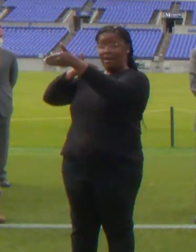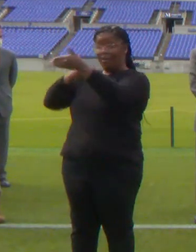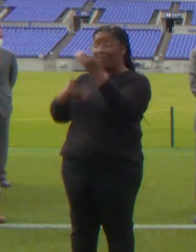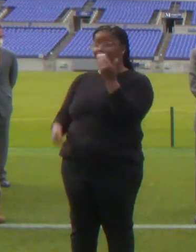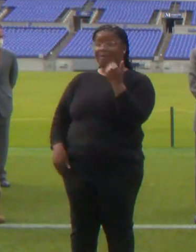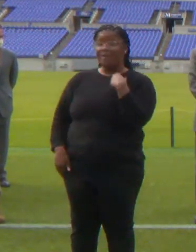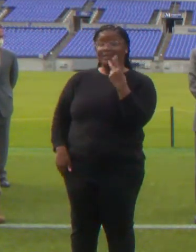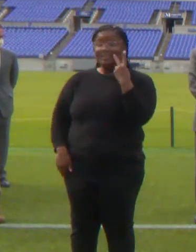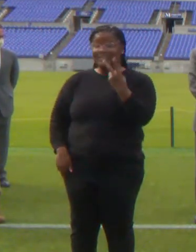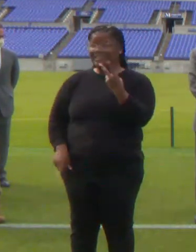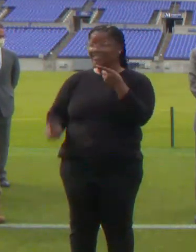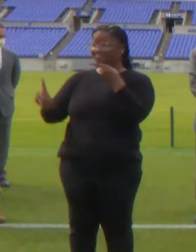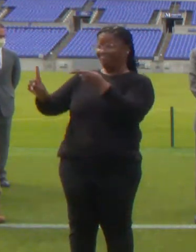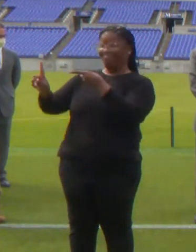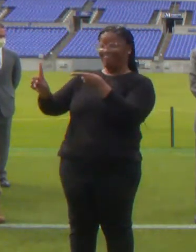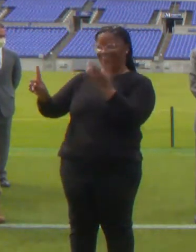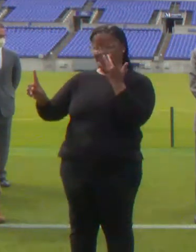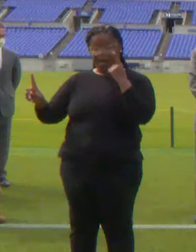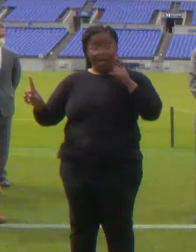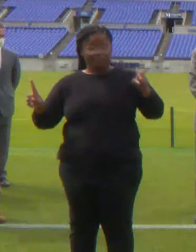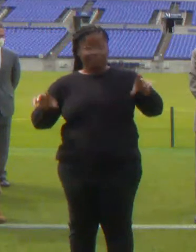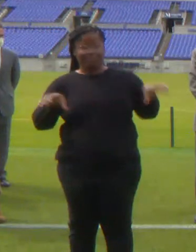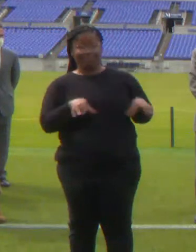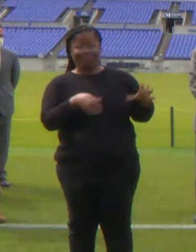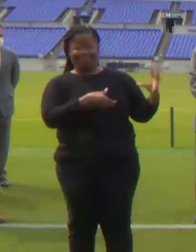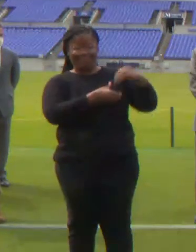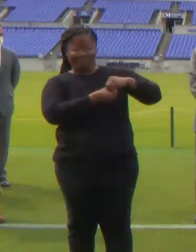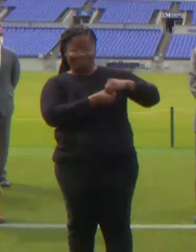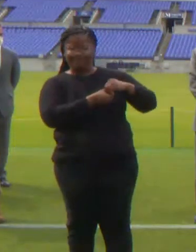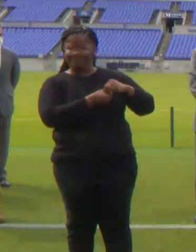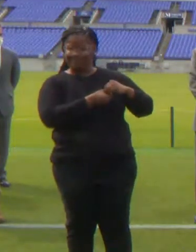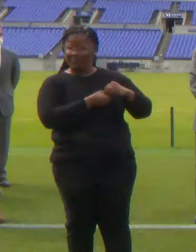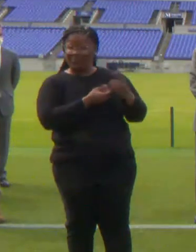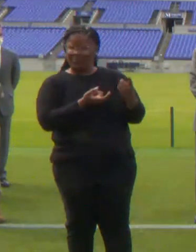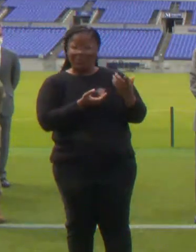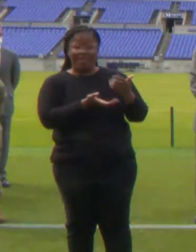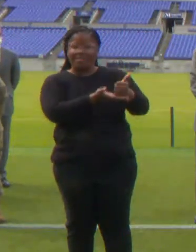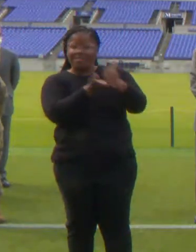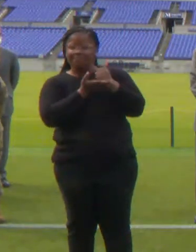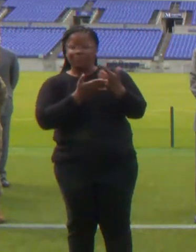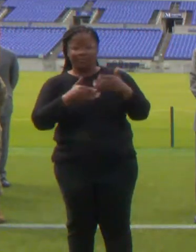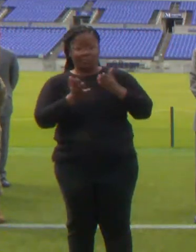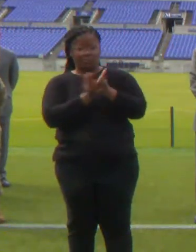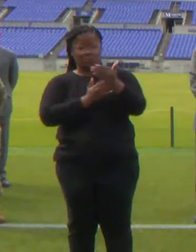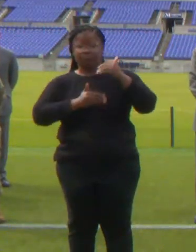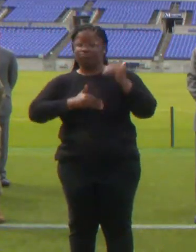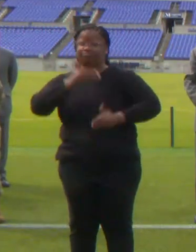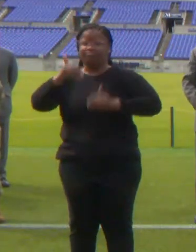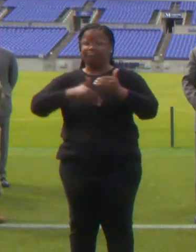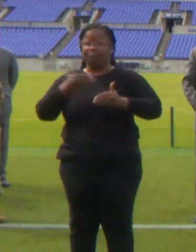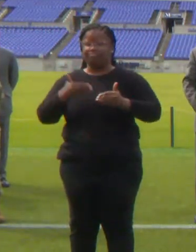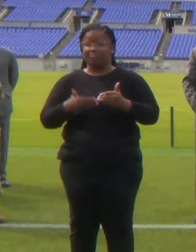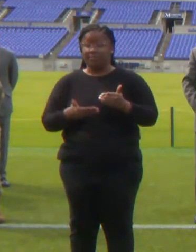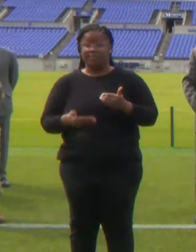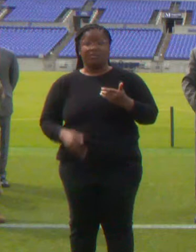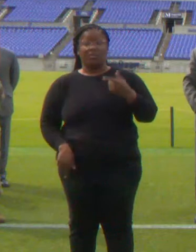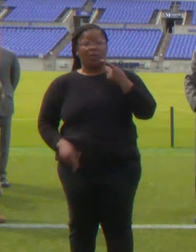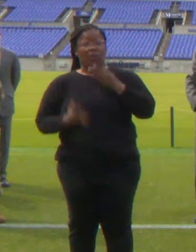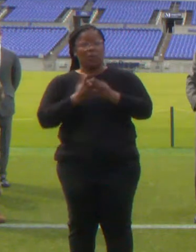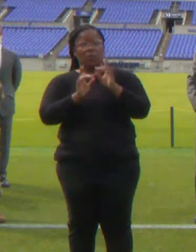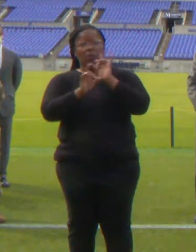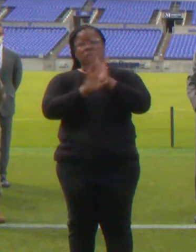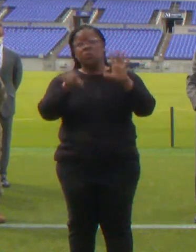pushing to get us through this nightmare. And I also want to thank each of the faith-based leaders,